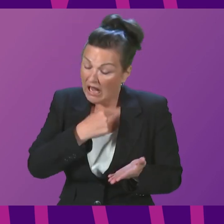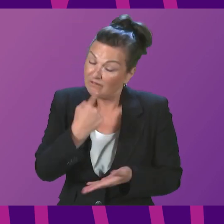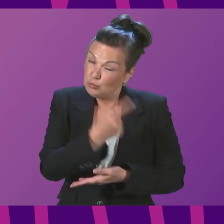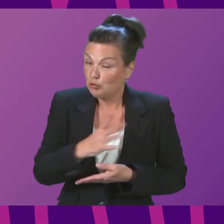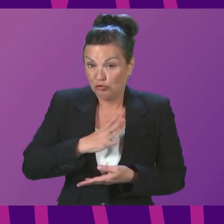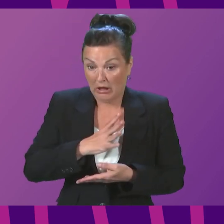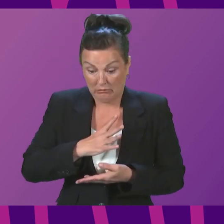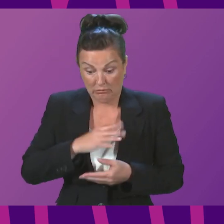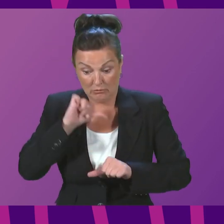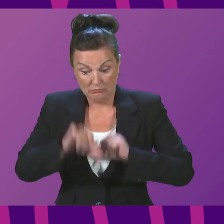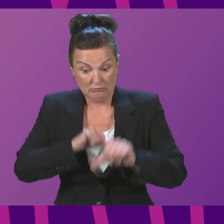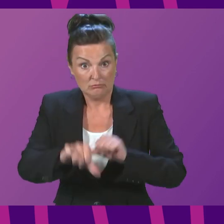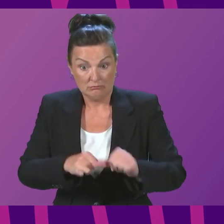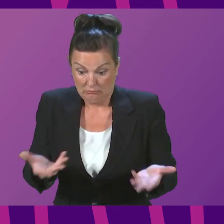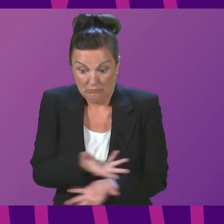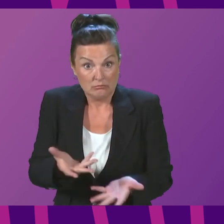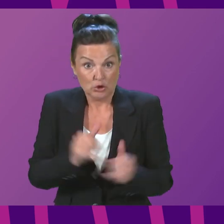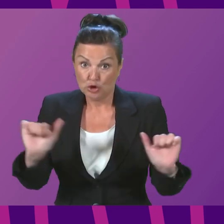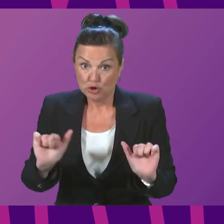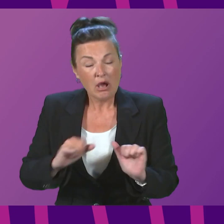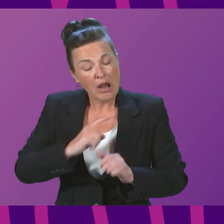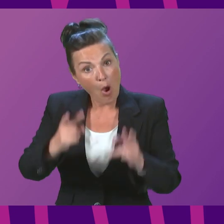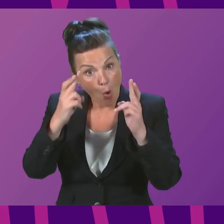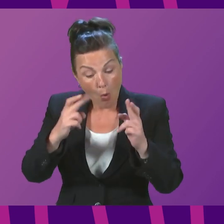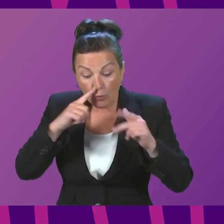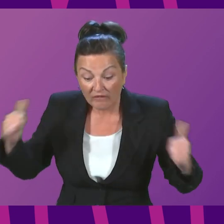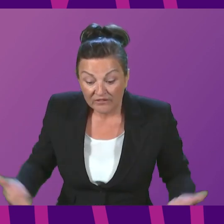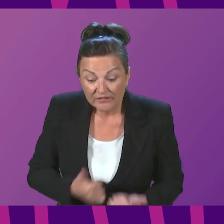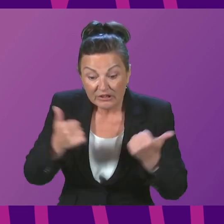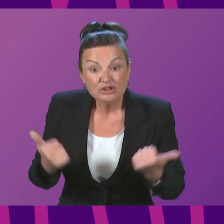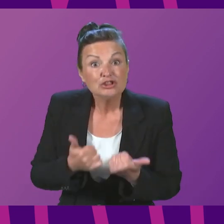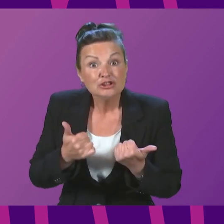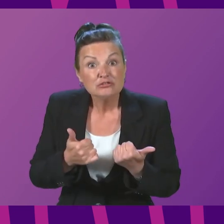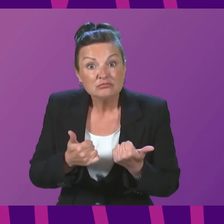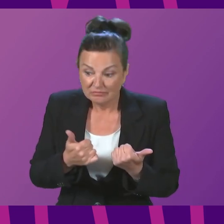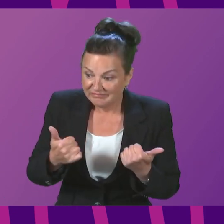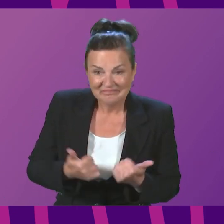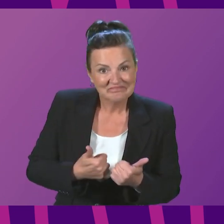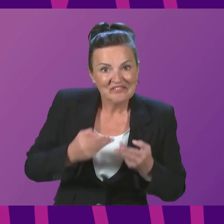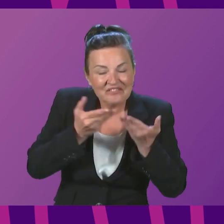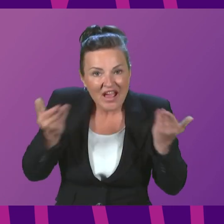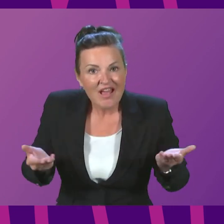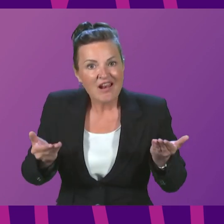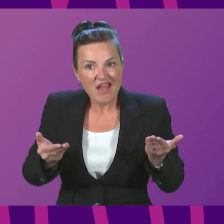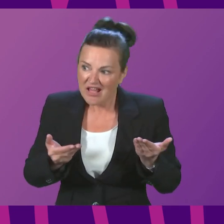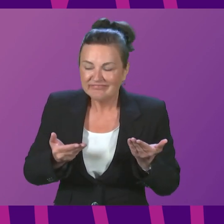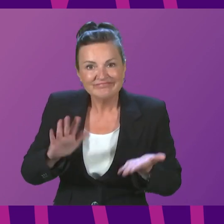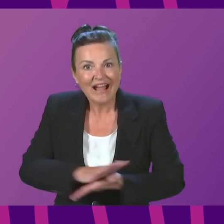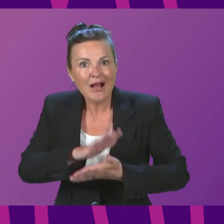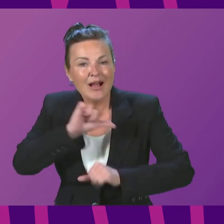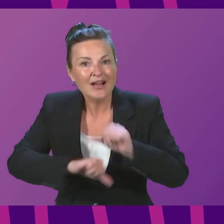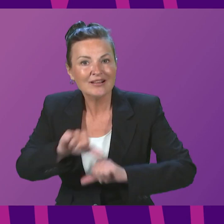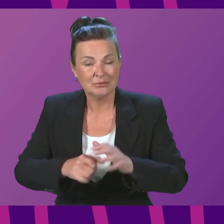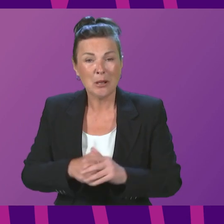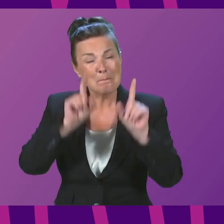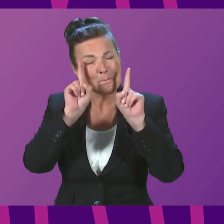is underway. I hope it will conclude constructively and fairly very soon. But it starts from a base, of course, where